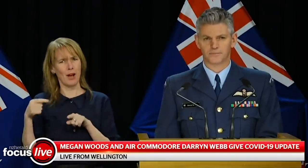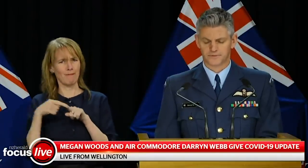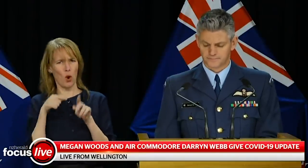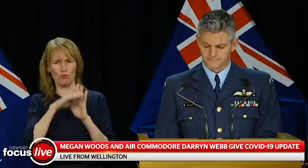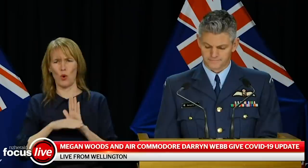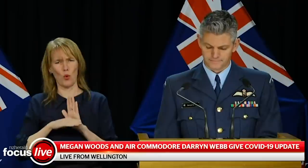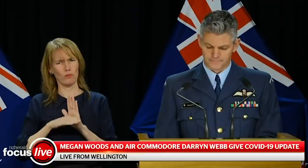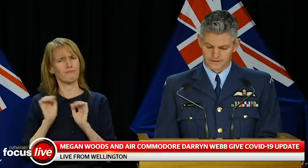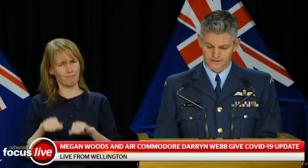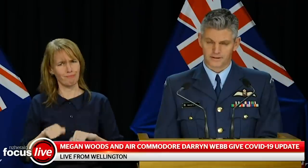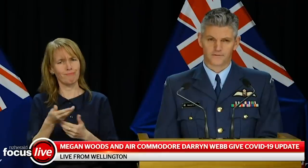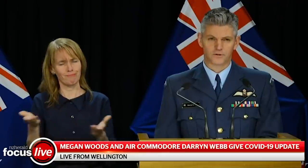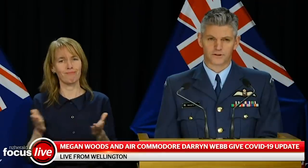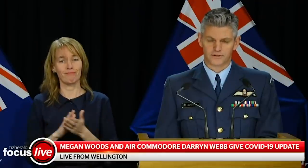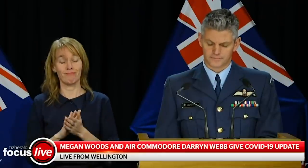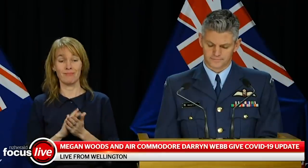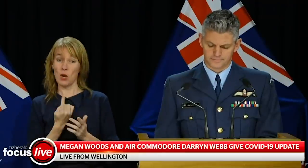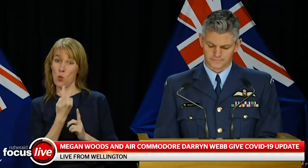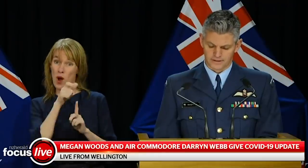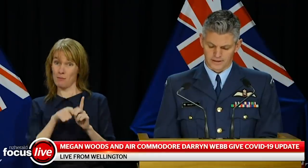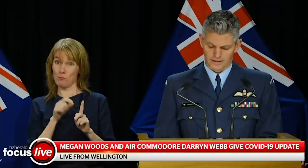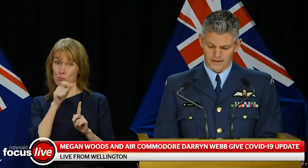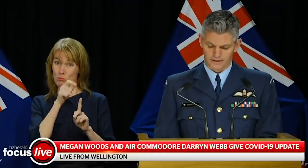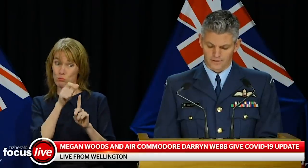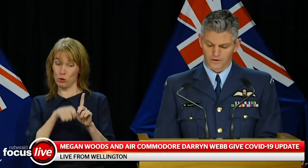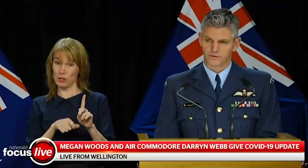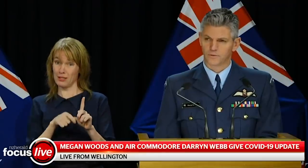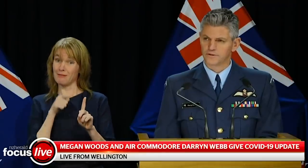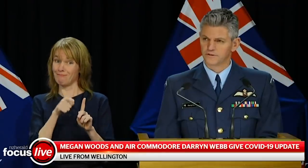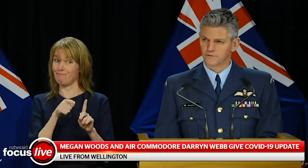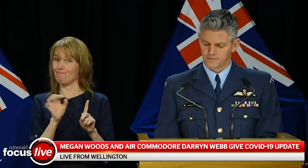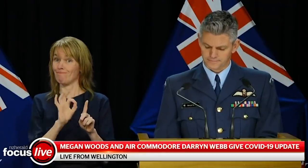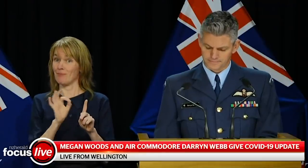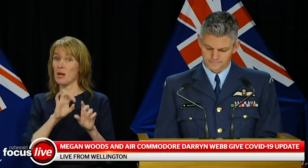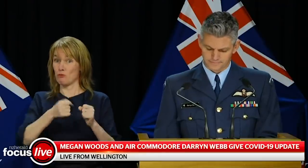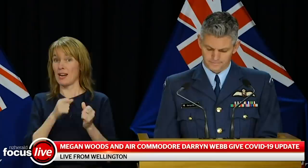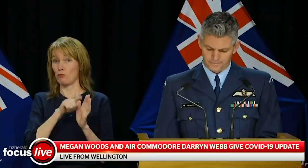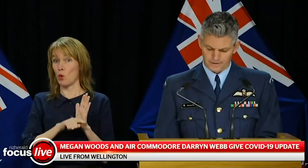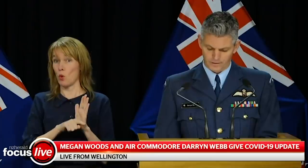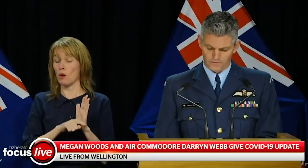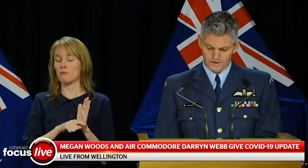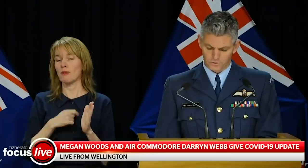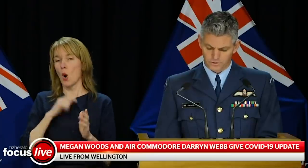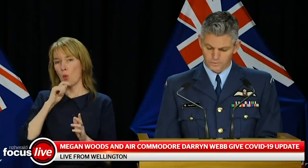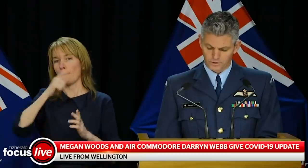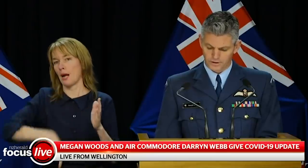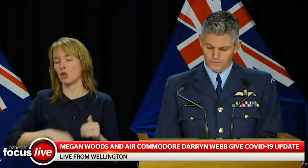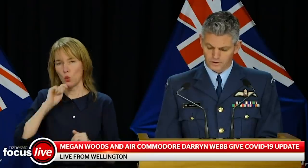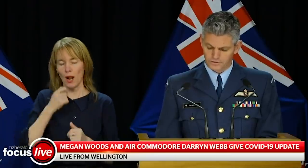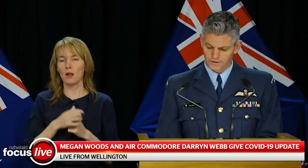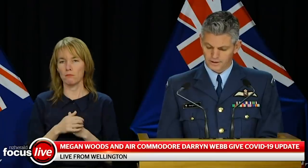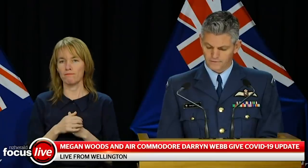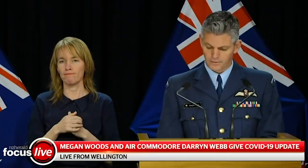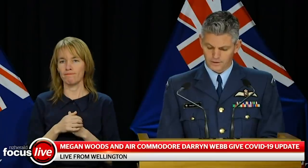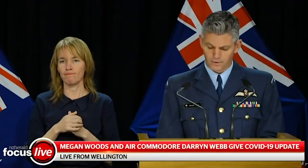without any problems. This individual didn't, and there are consequences to that. However, it's also important